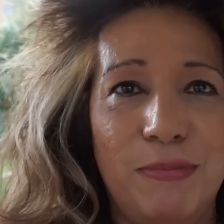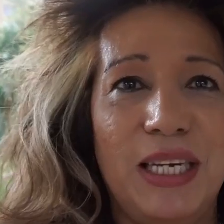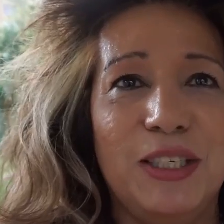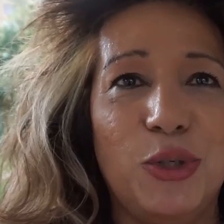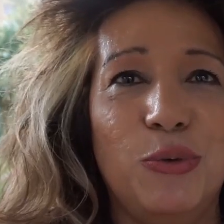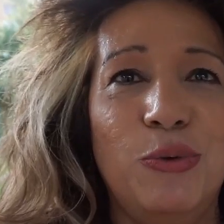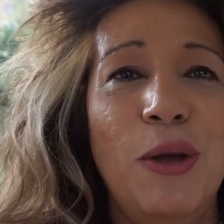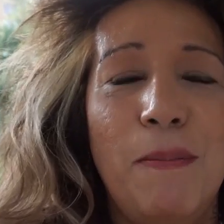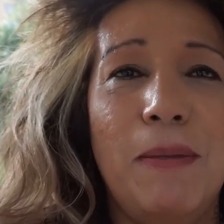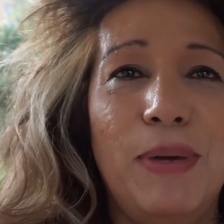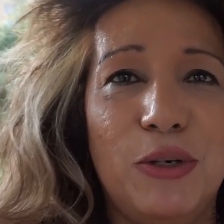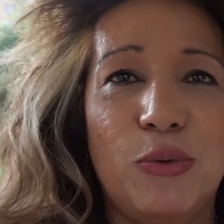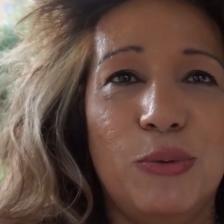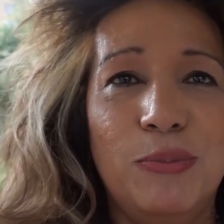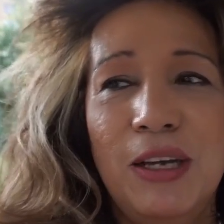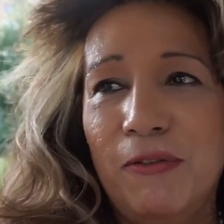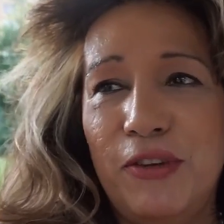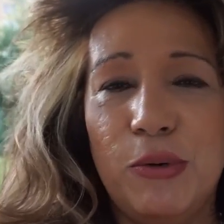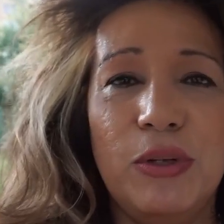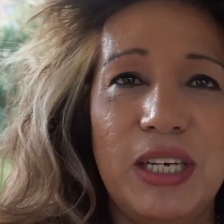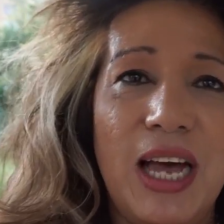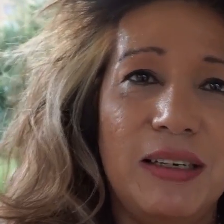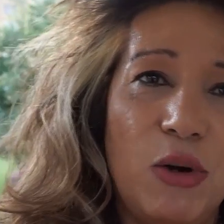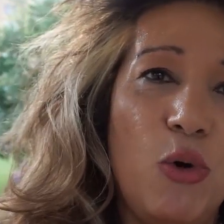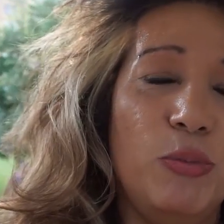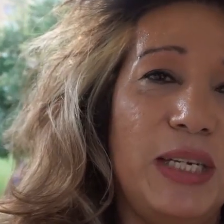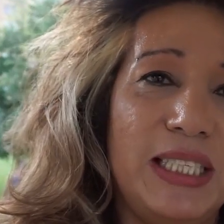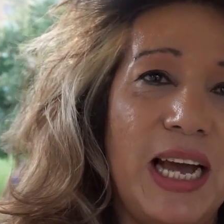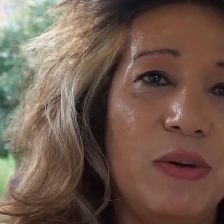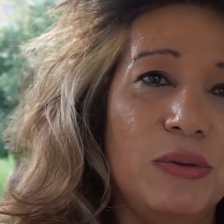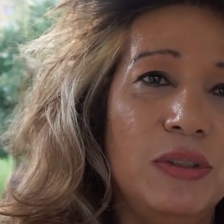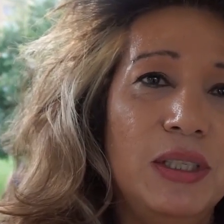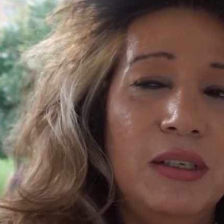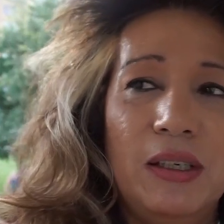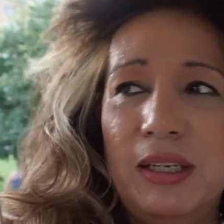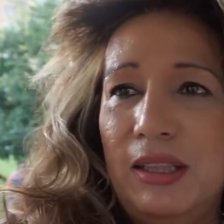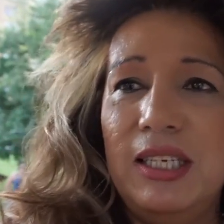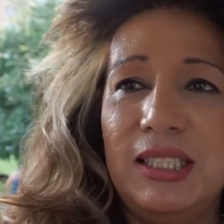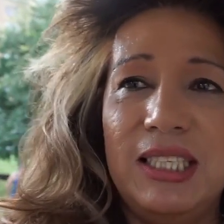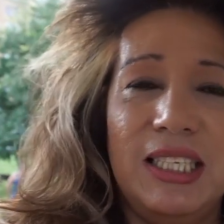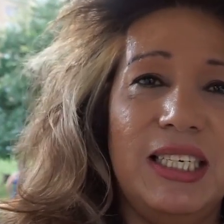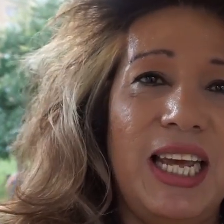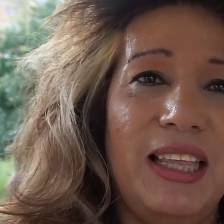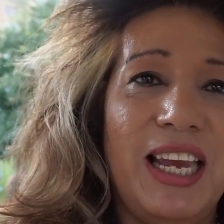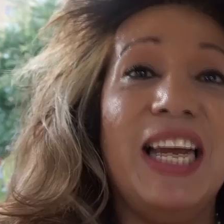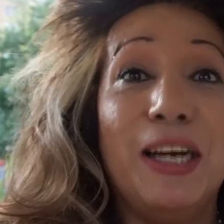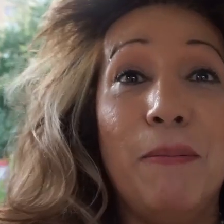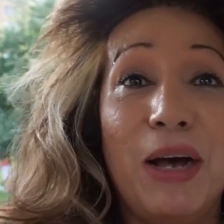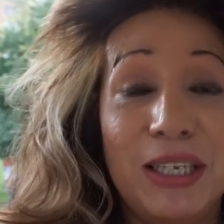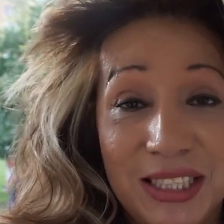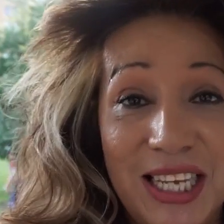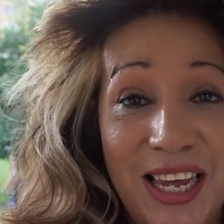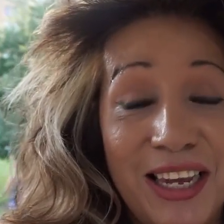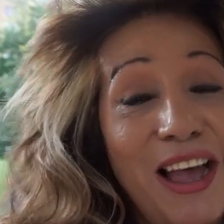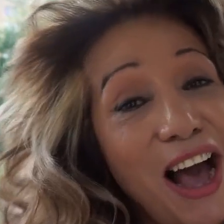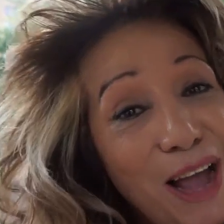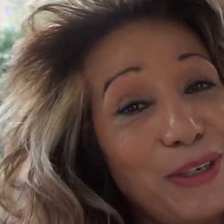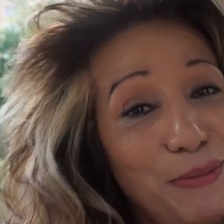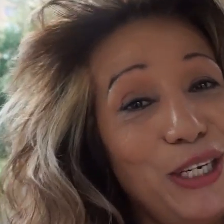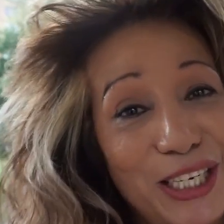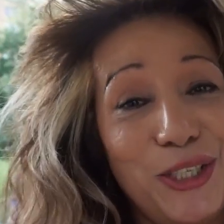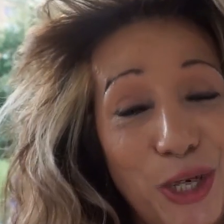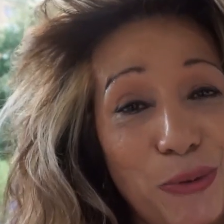drive me into my bedroom. Fear will not hold me down. This is the day that I come out and say